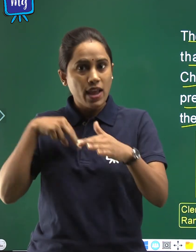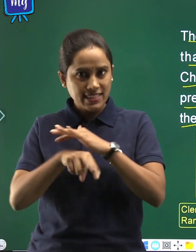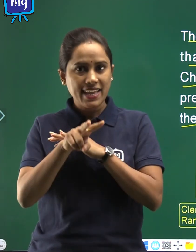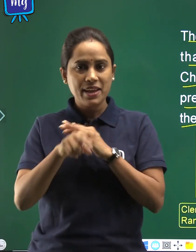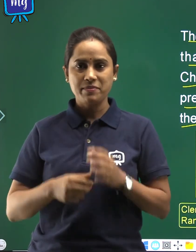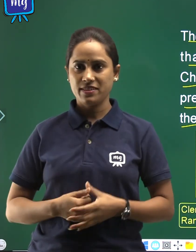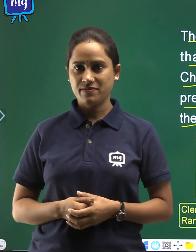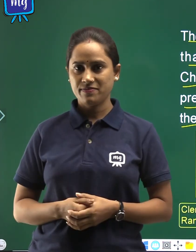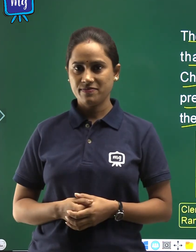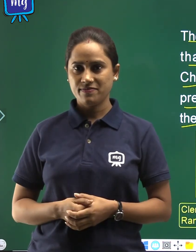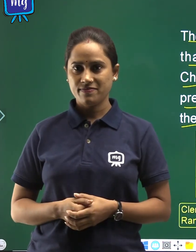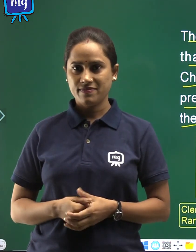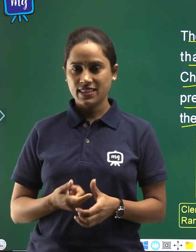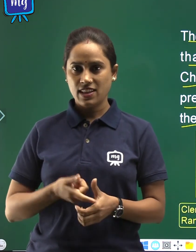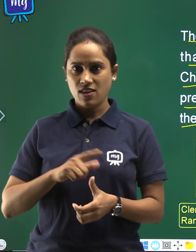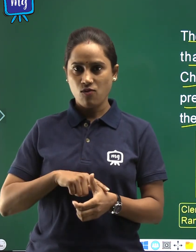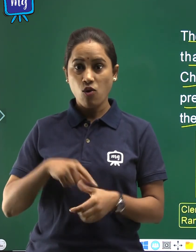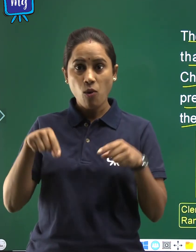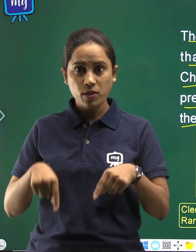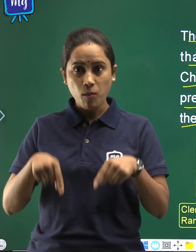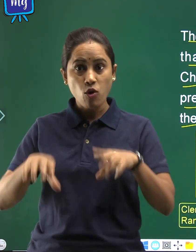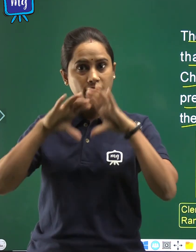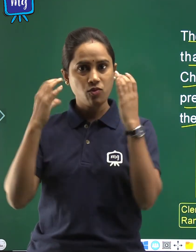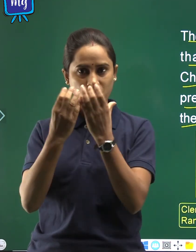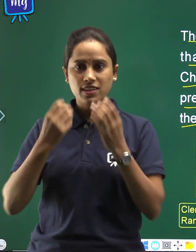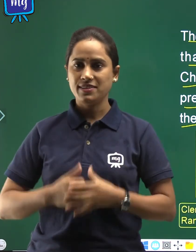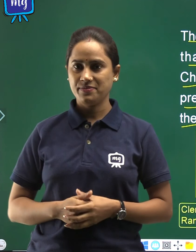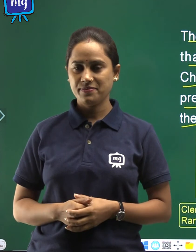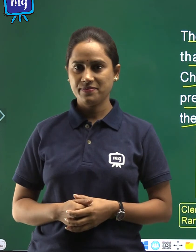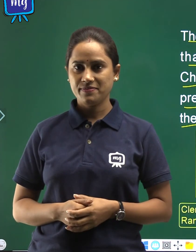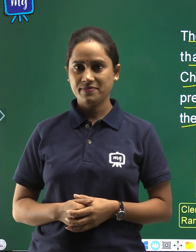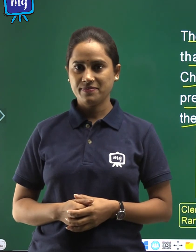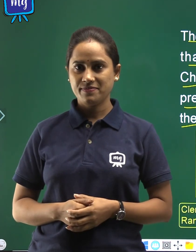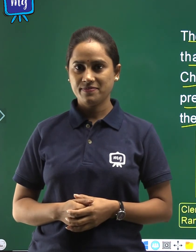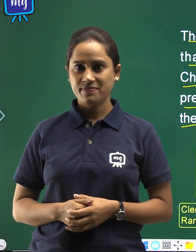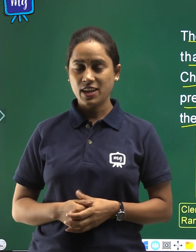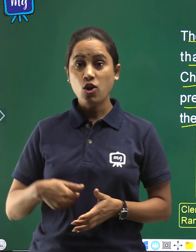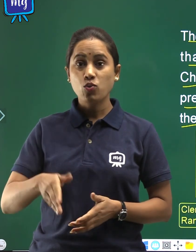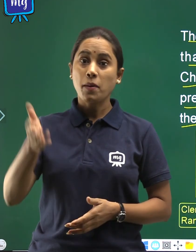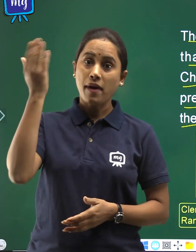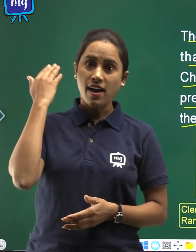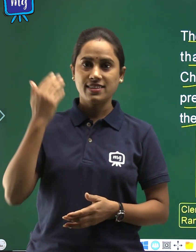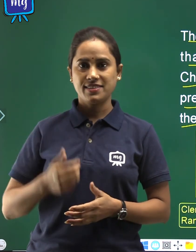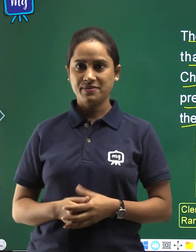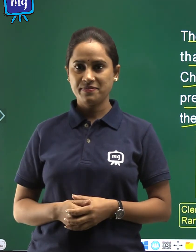from the modern world to the past